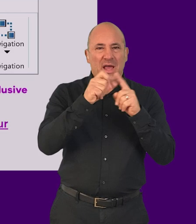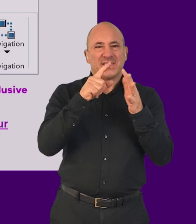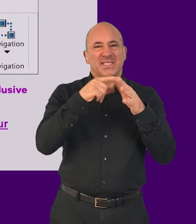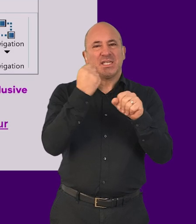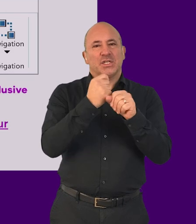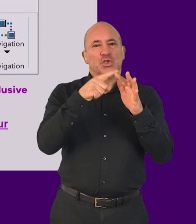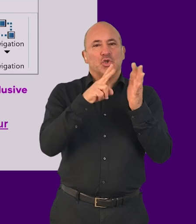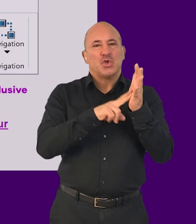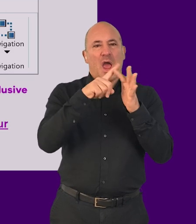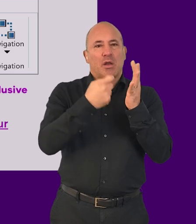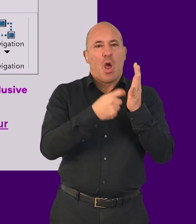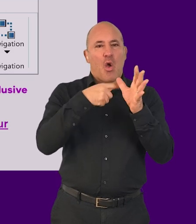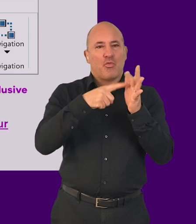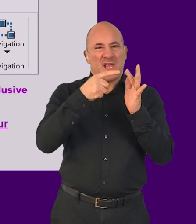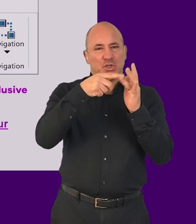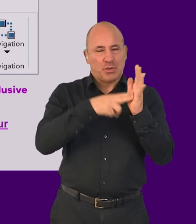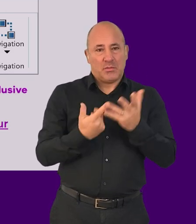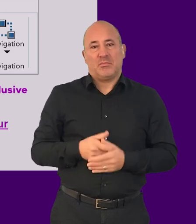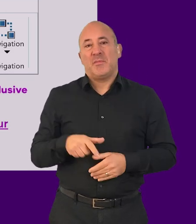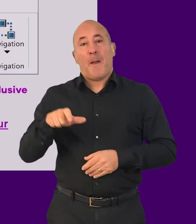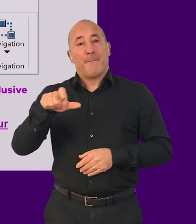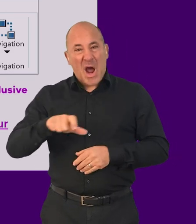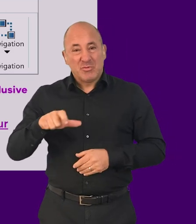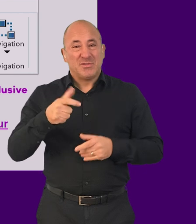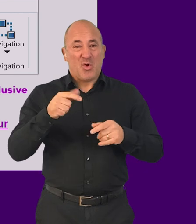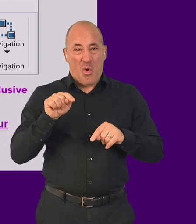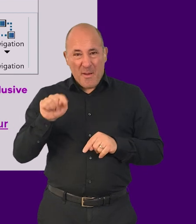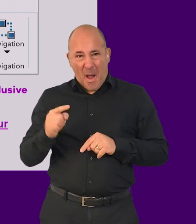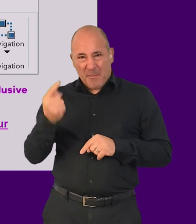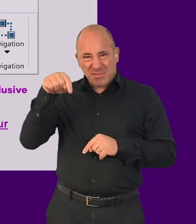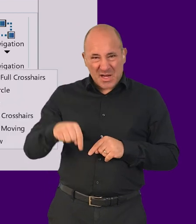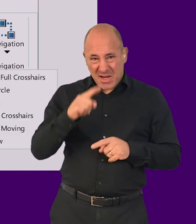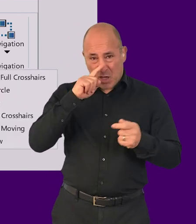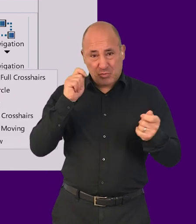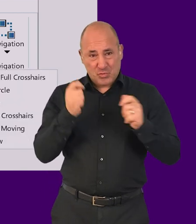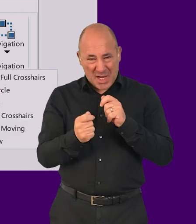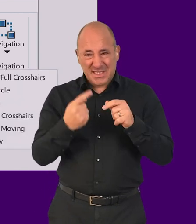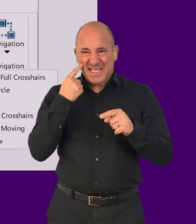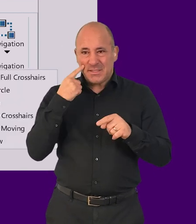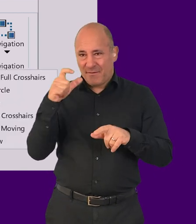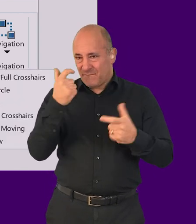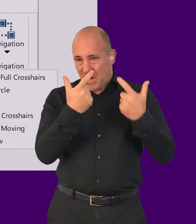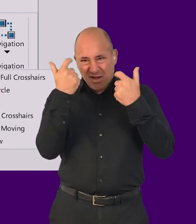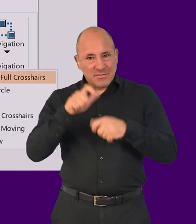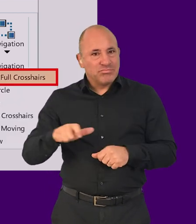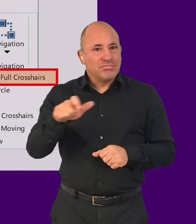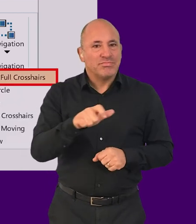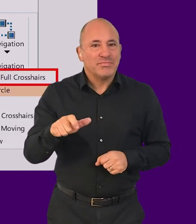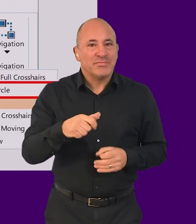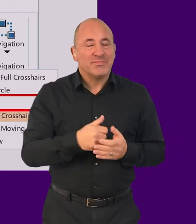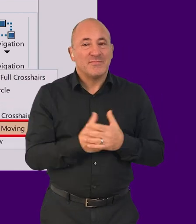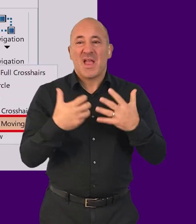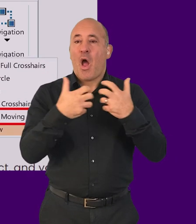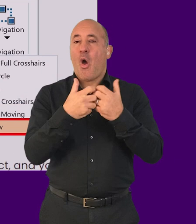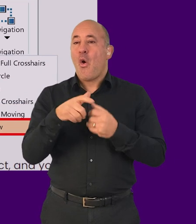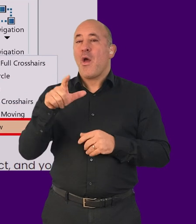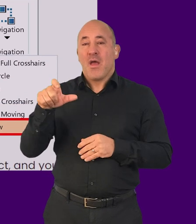Mouse and text cursors can often be modified to make them easier to locate on screen. This could be by enlarging them,